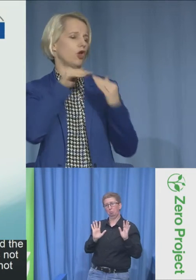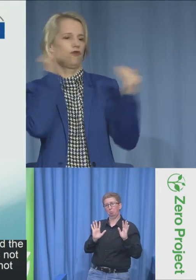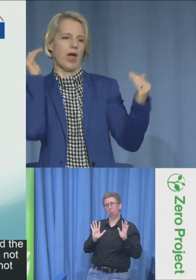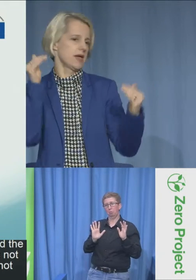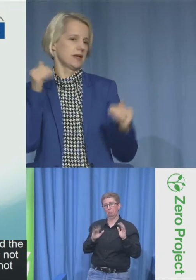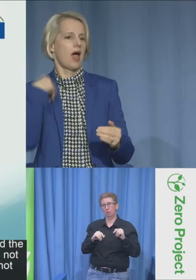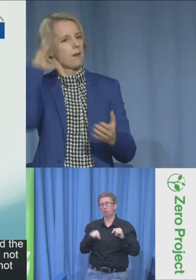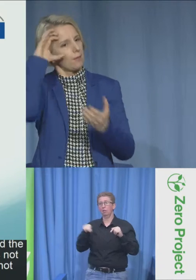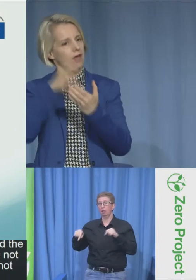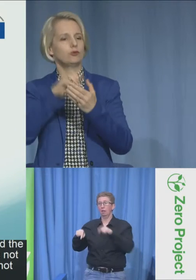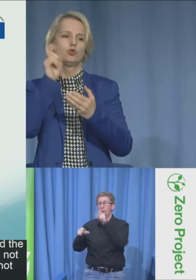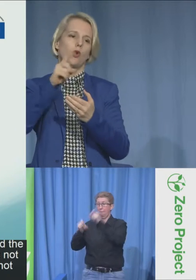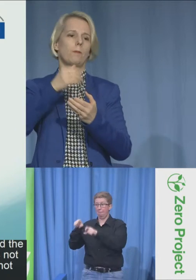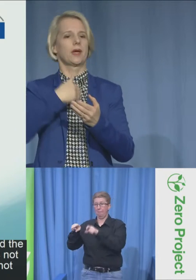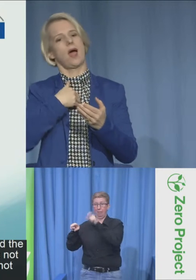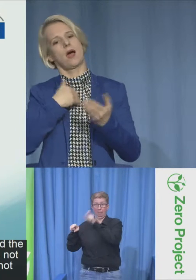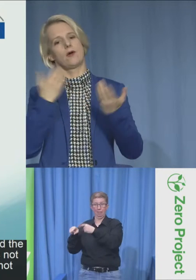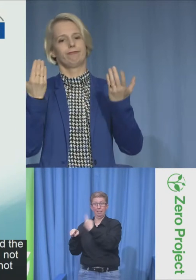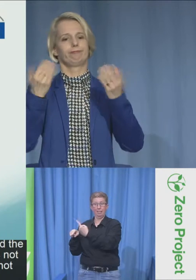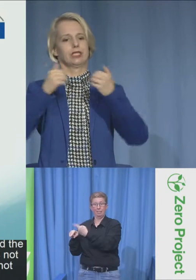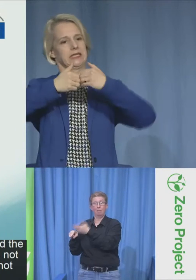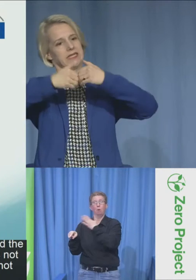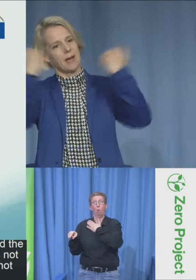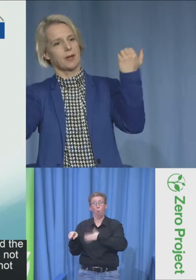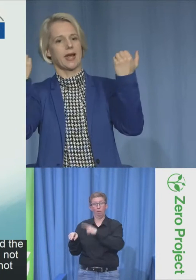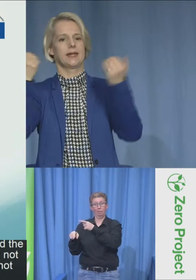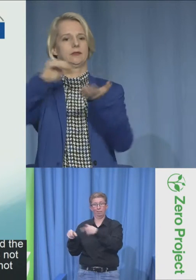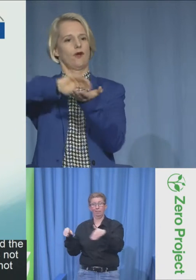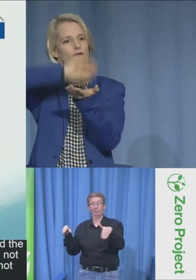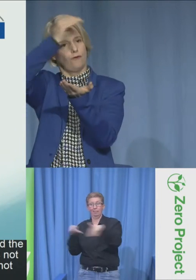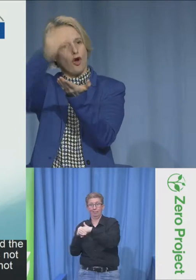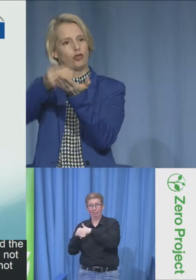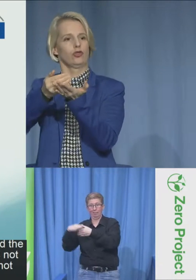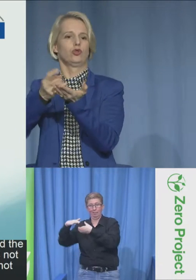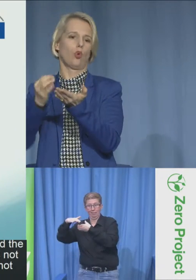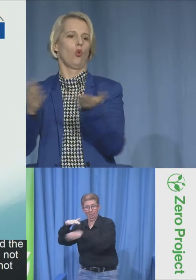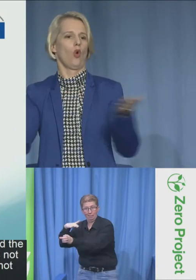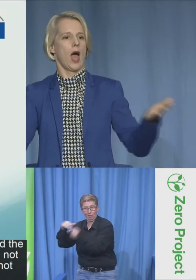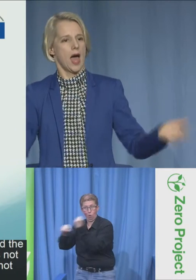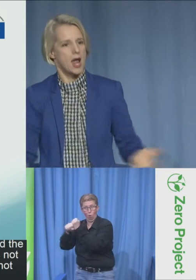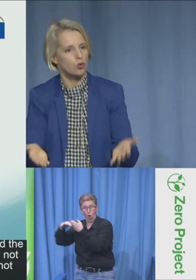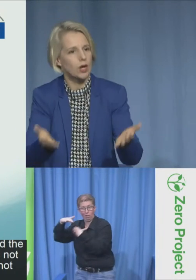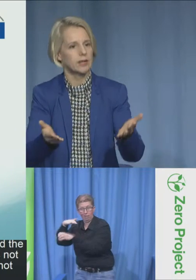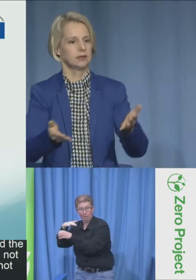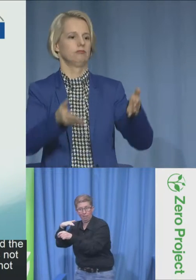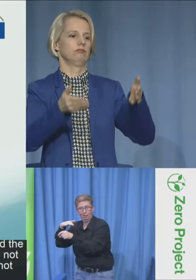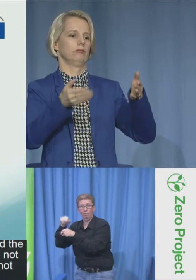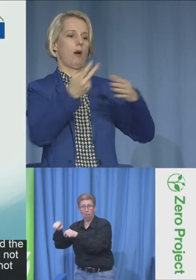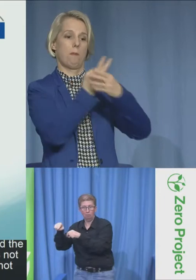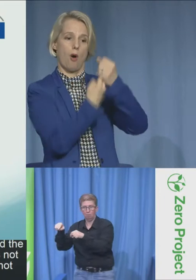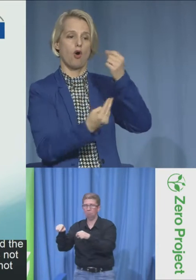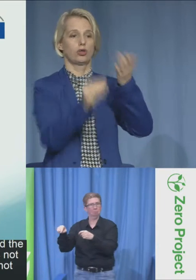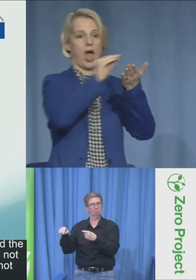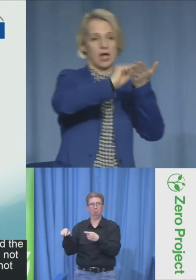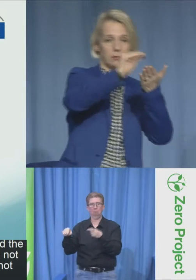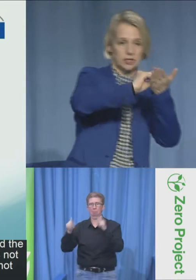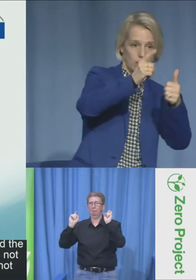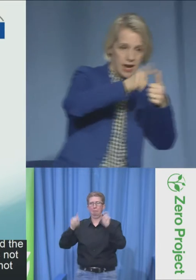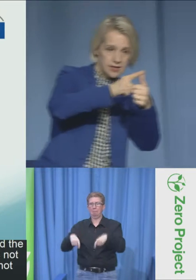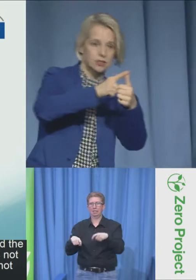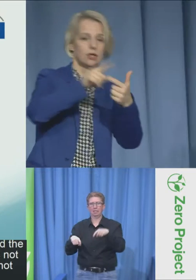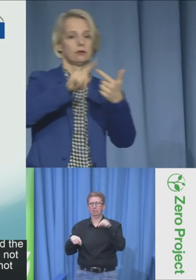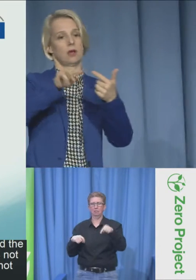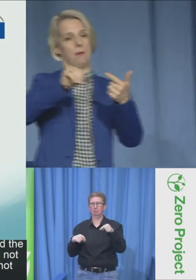interns who have disabilities. And this is really not fair. I feel like we should have a separate fund to encourage